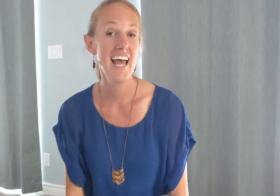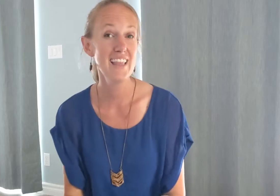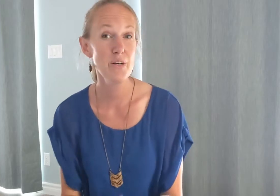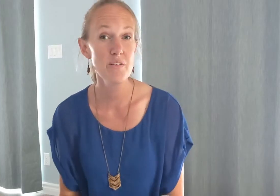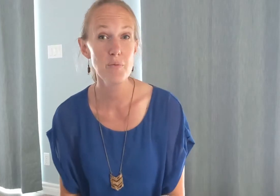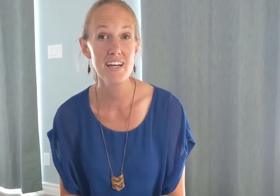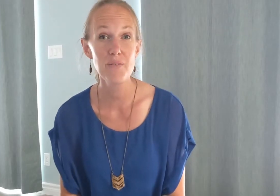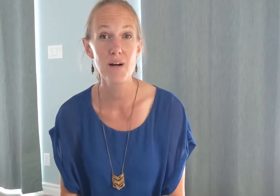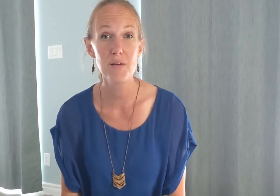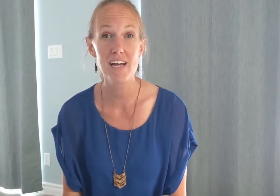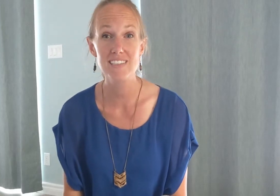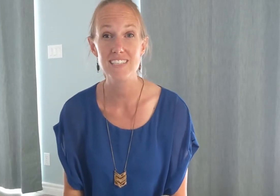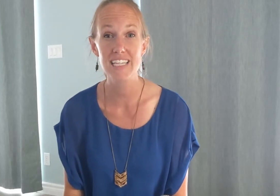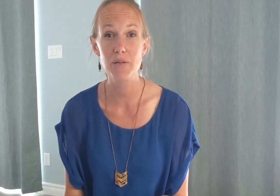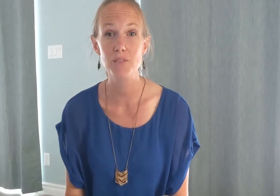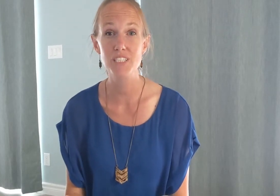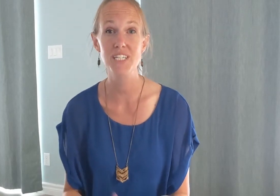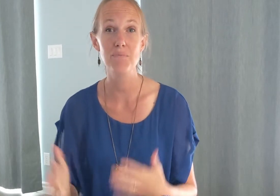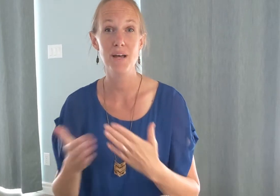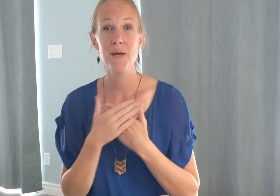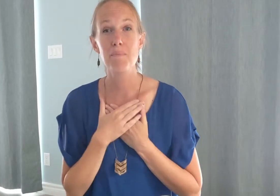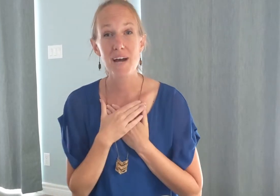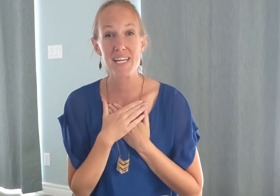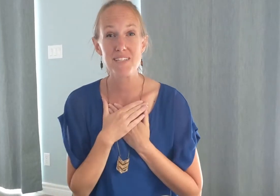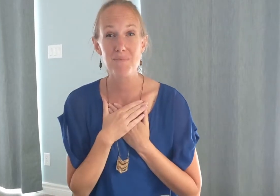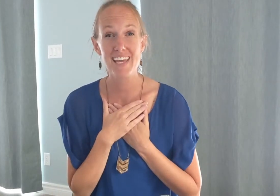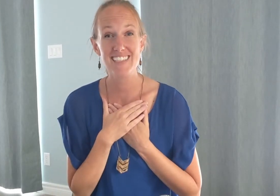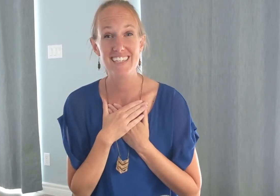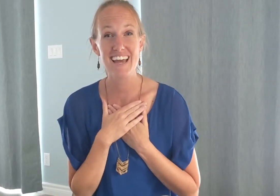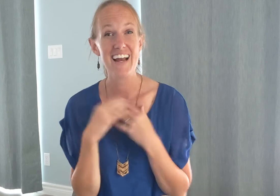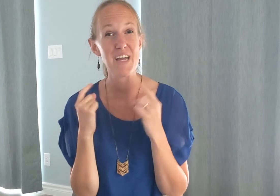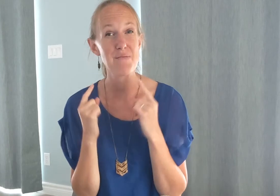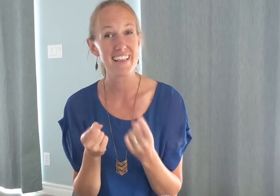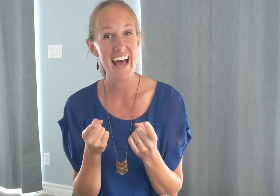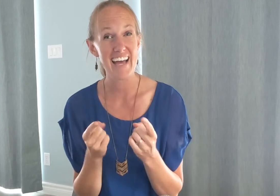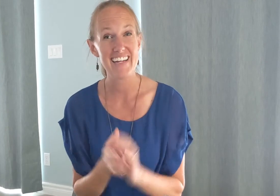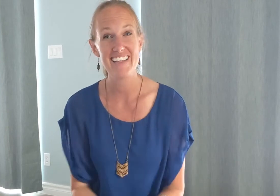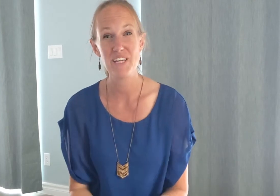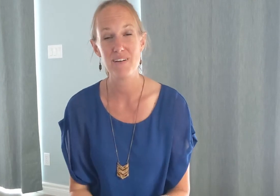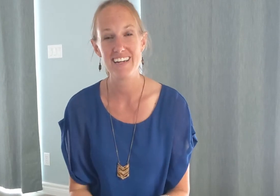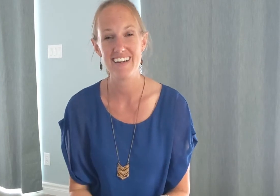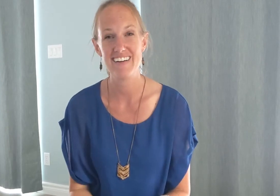hello everyone welcome back to sign language worship my name is mandy and i am glad that you are here